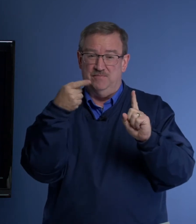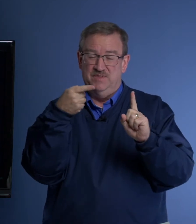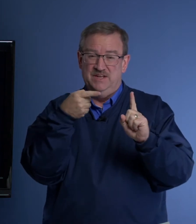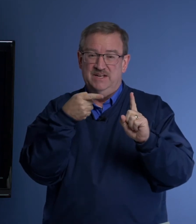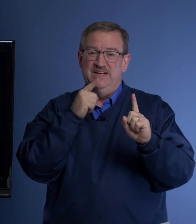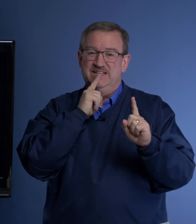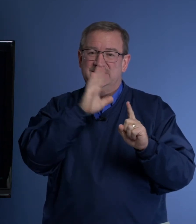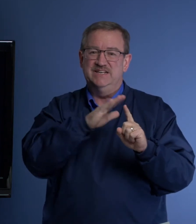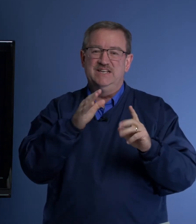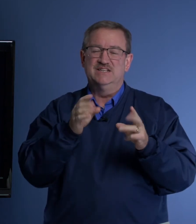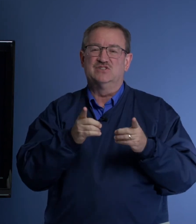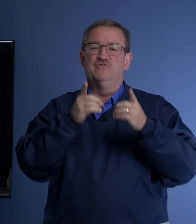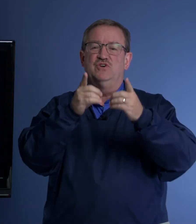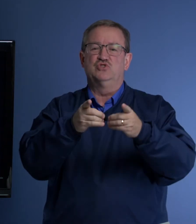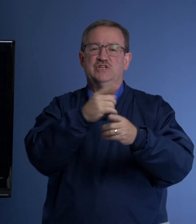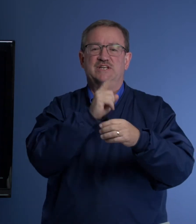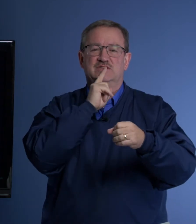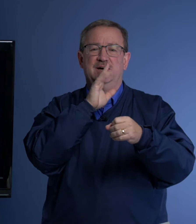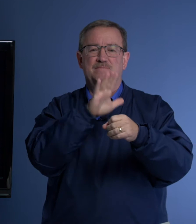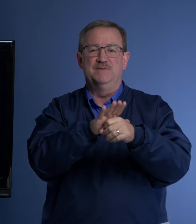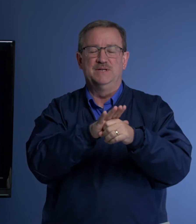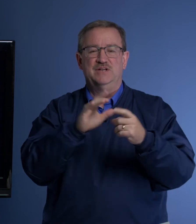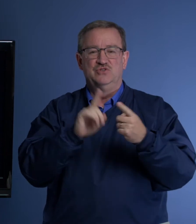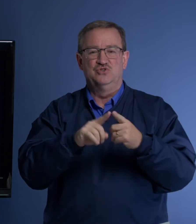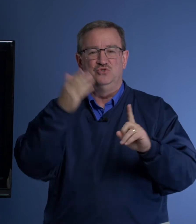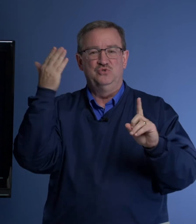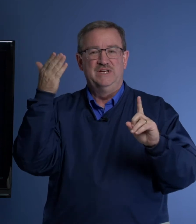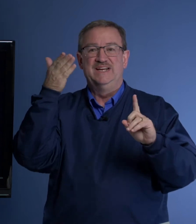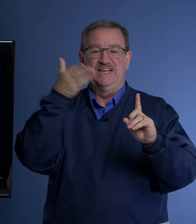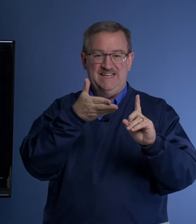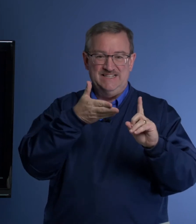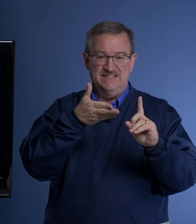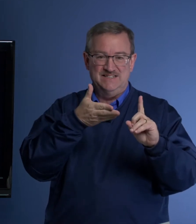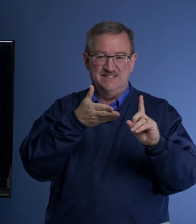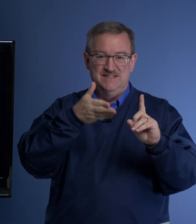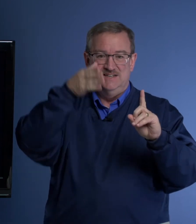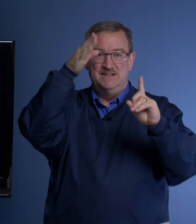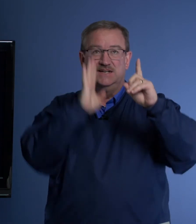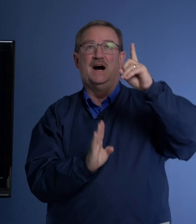is in his devotion, his commitment to his God.